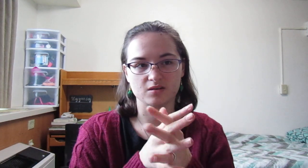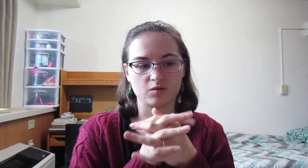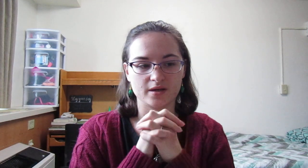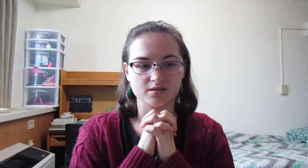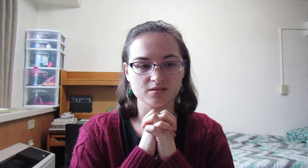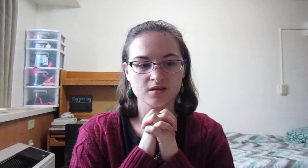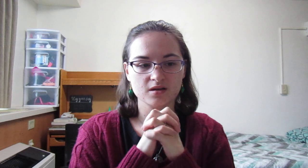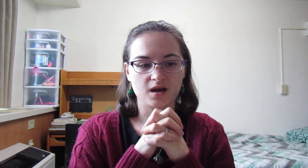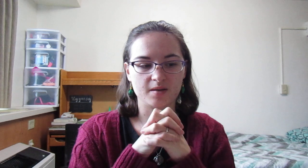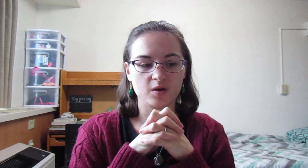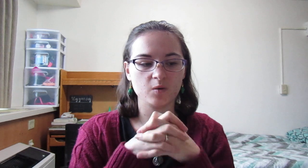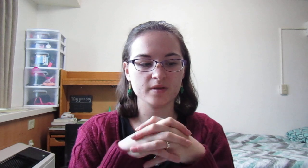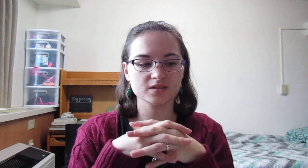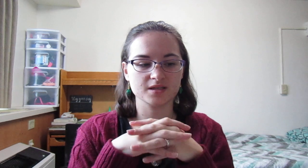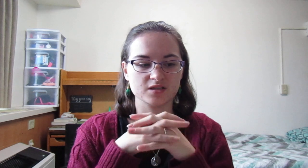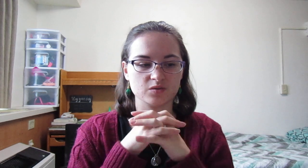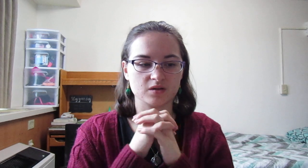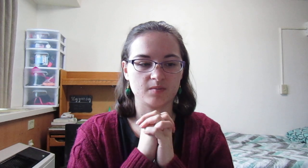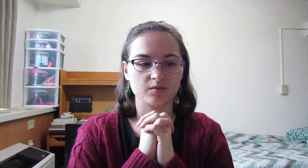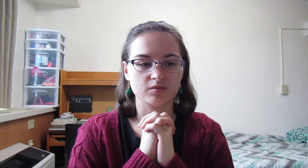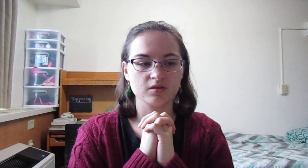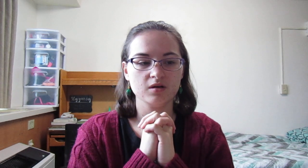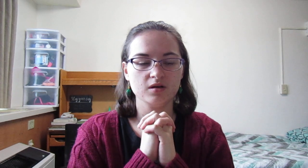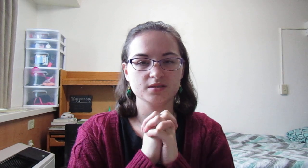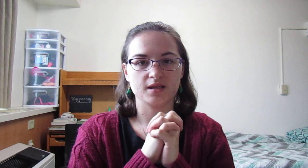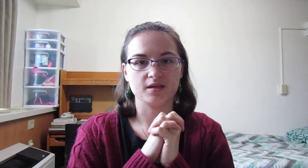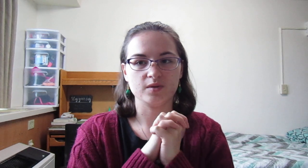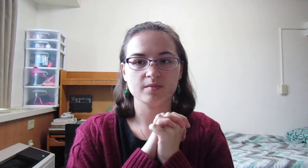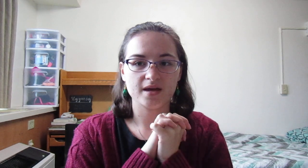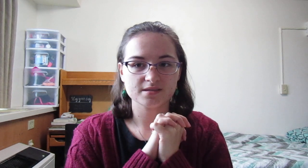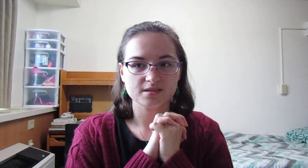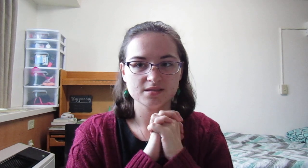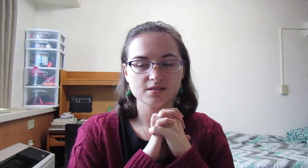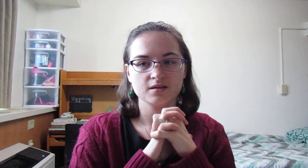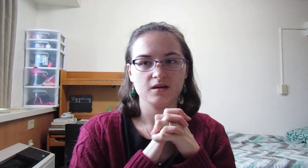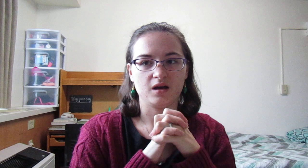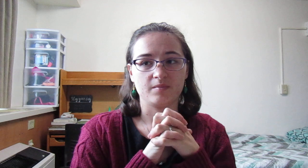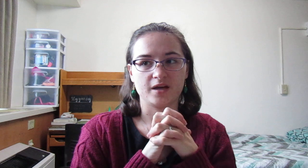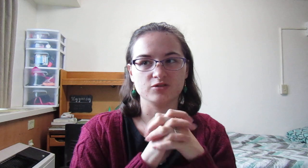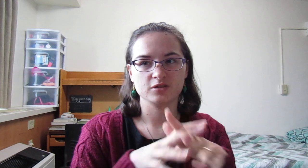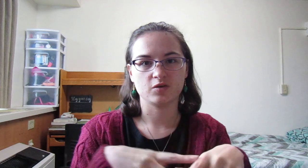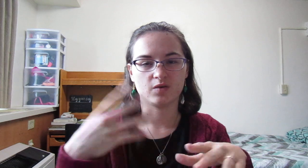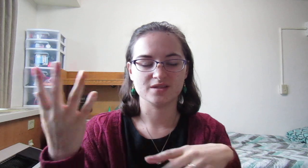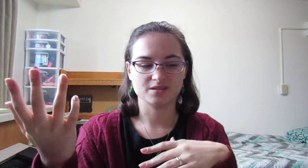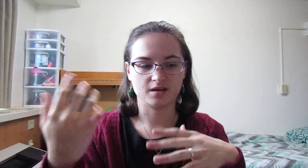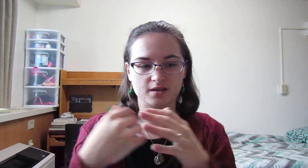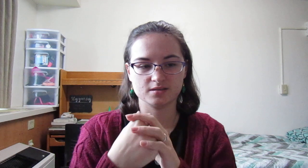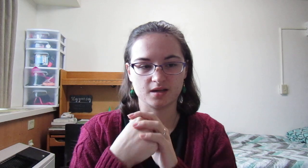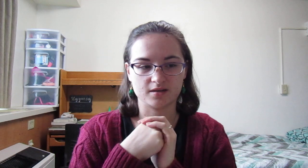always. I'm hoping to get to a couple daily week Masses. Um, I usually go on Wednesday nights at,